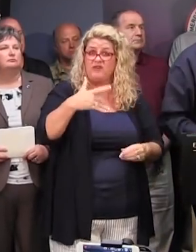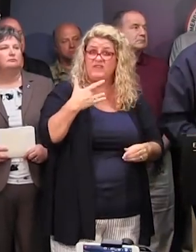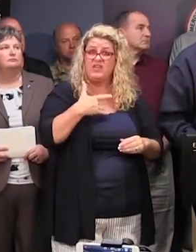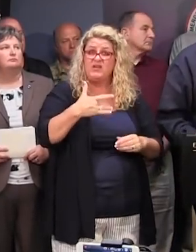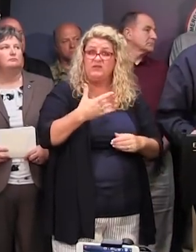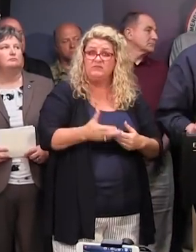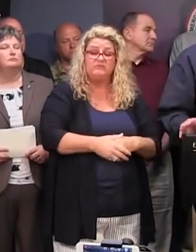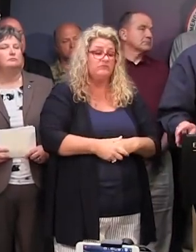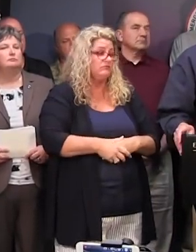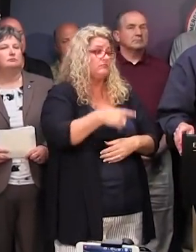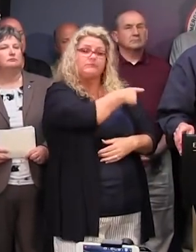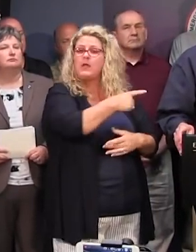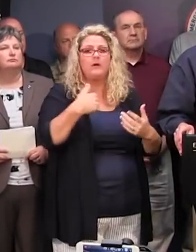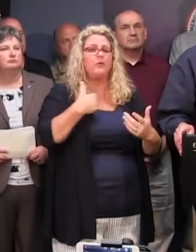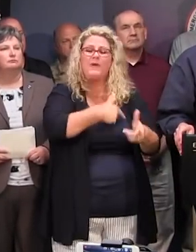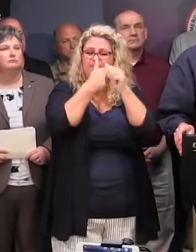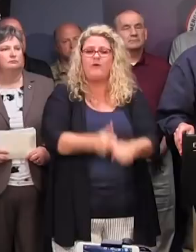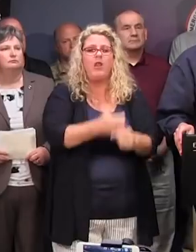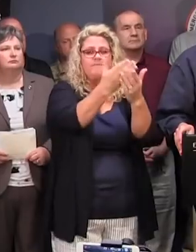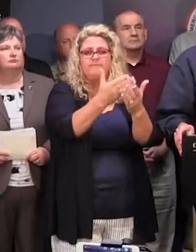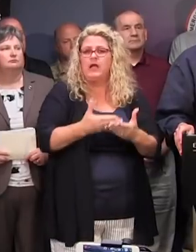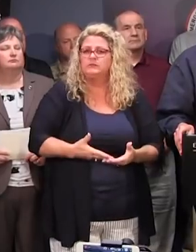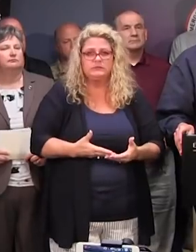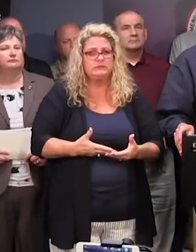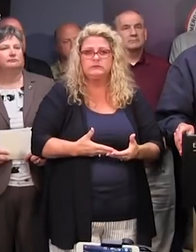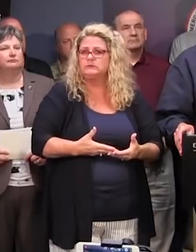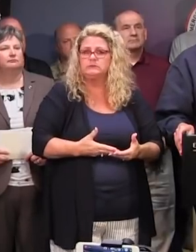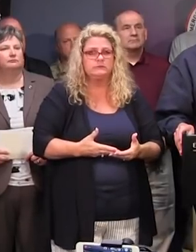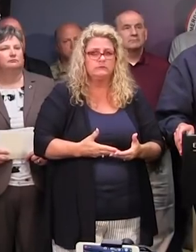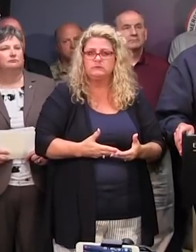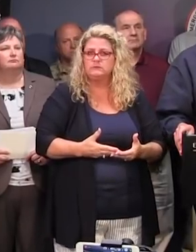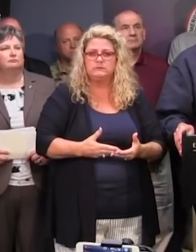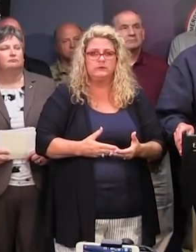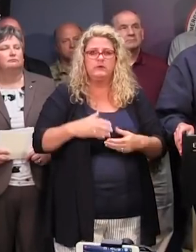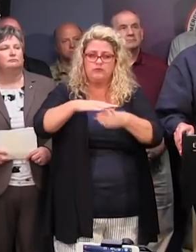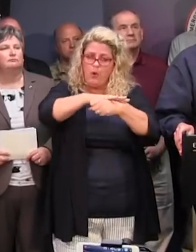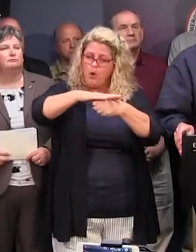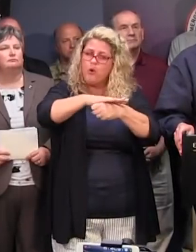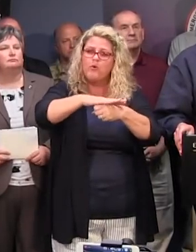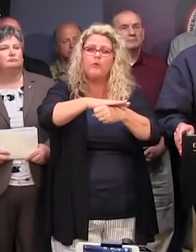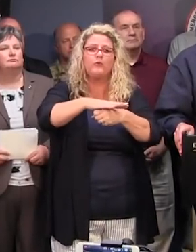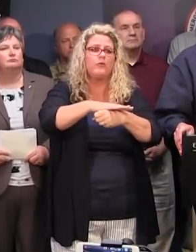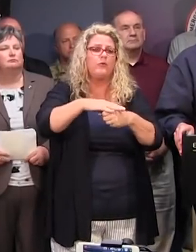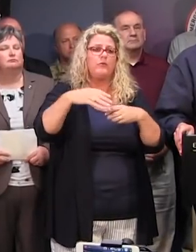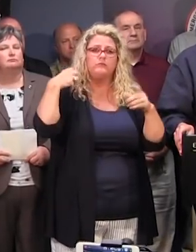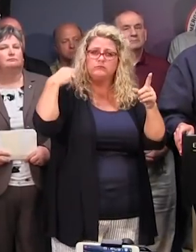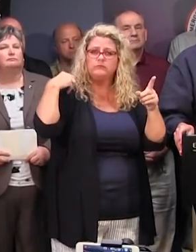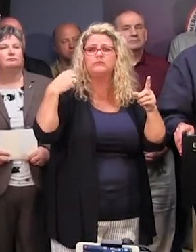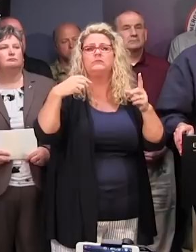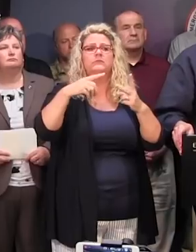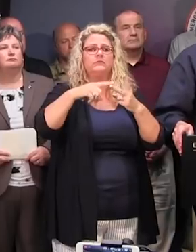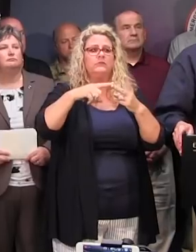we do will be based on the facts and on the data that we receive from not only locally, from local officials, we're in